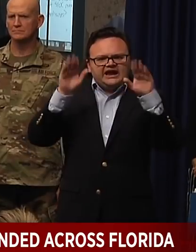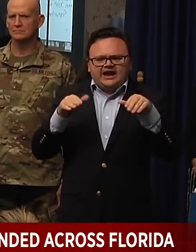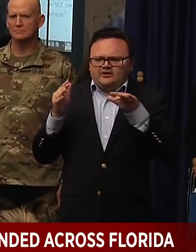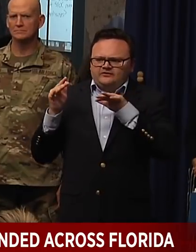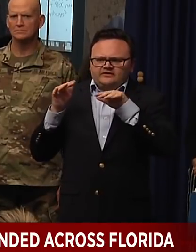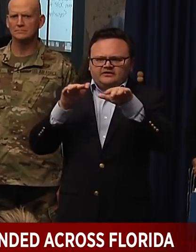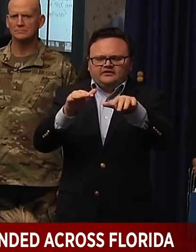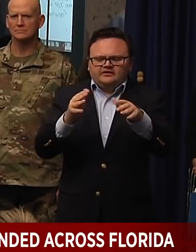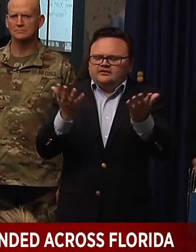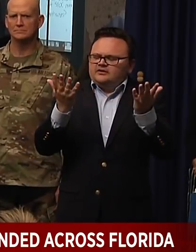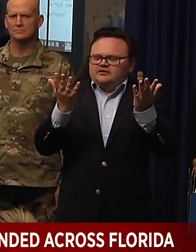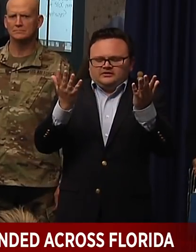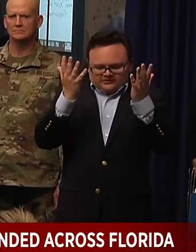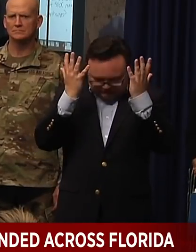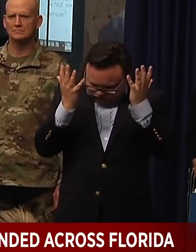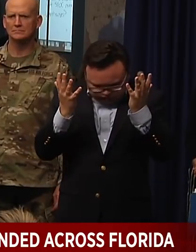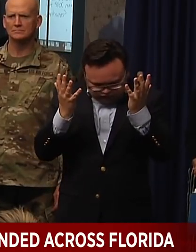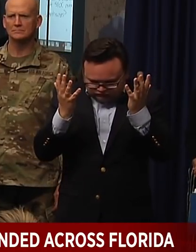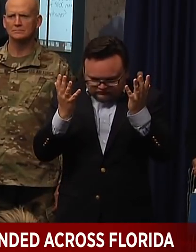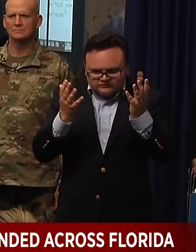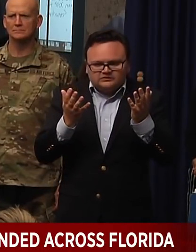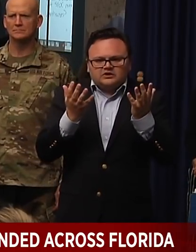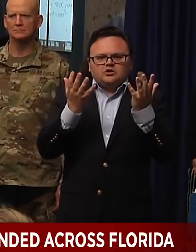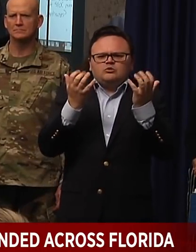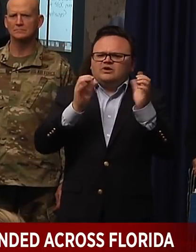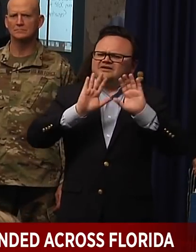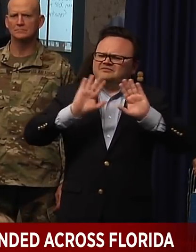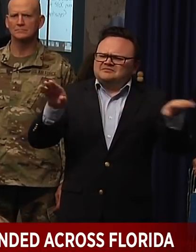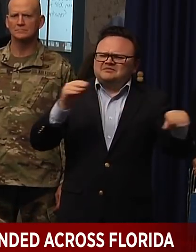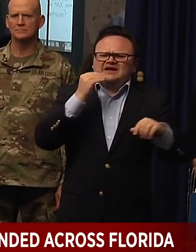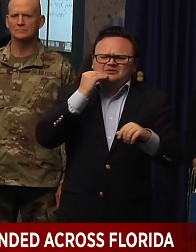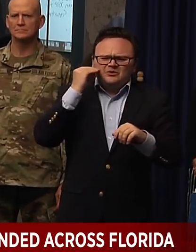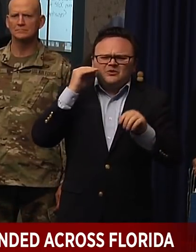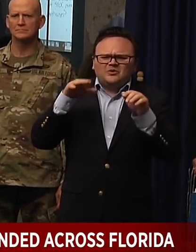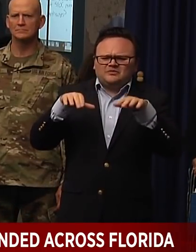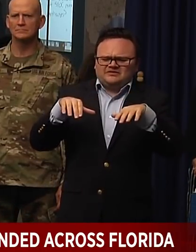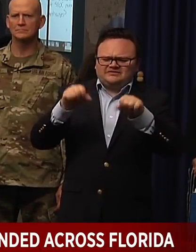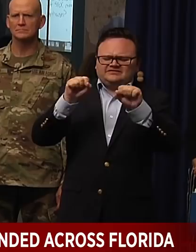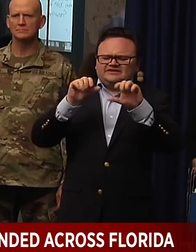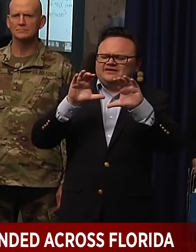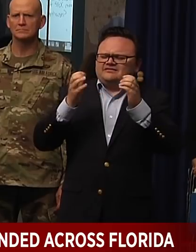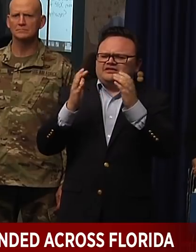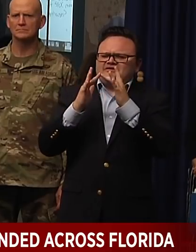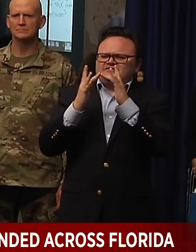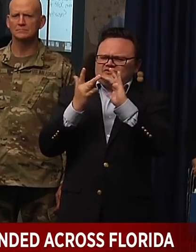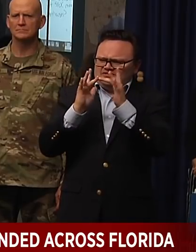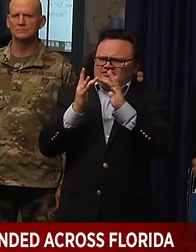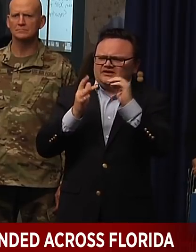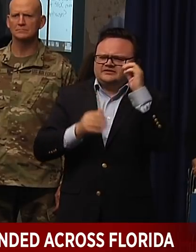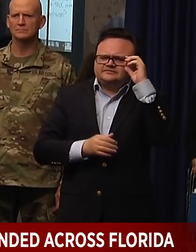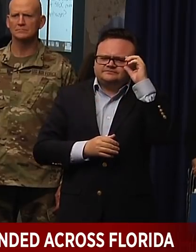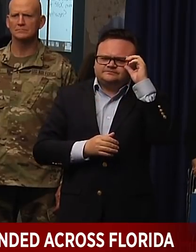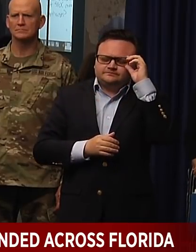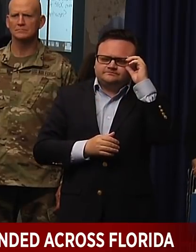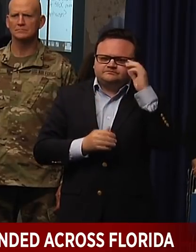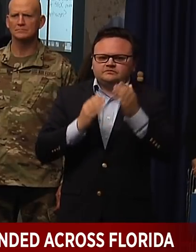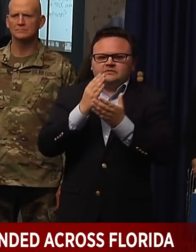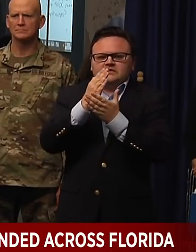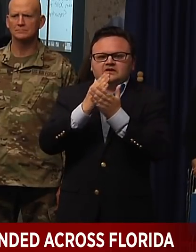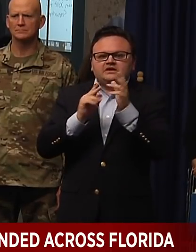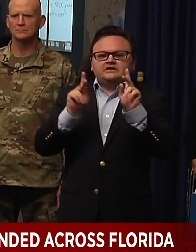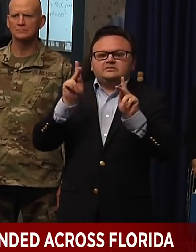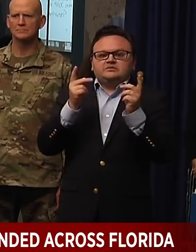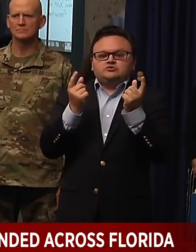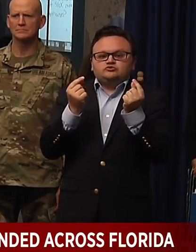classes virtually. Some of the people who, you know, do that will have refunds or